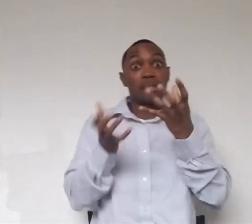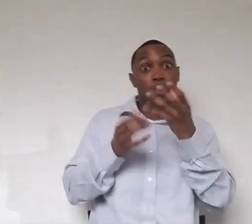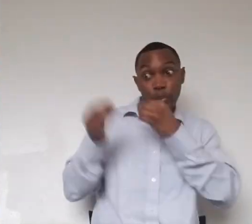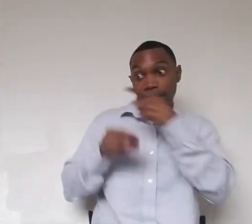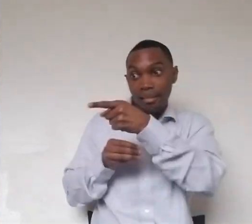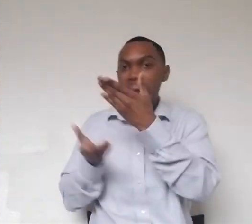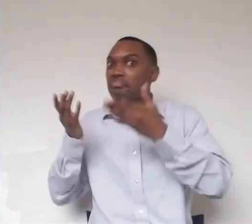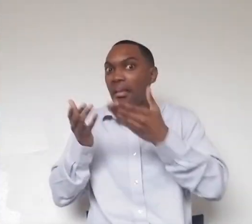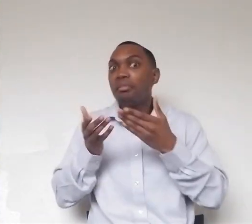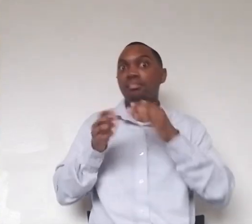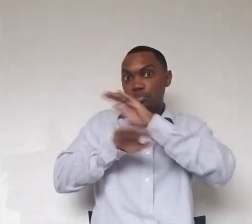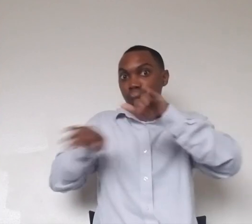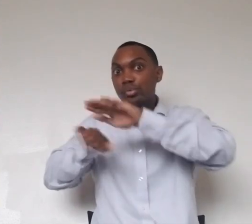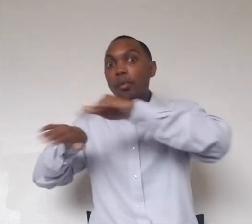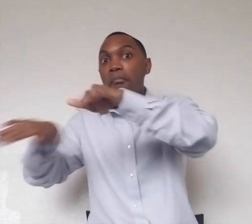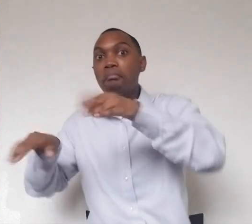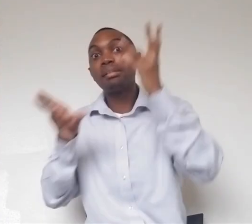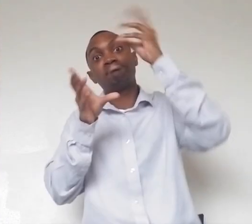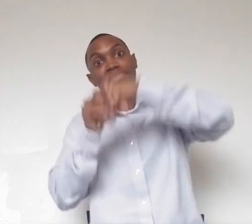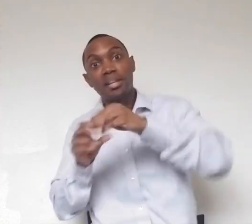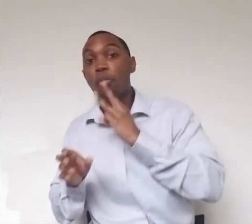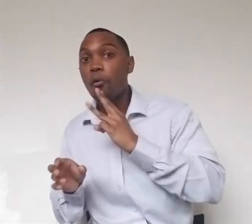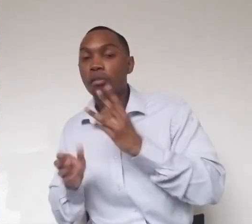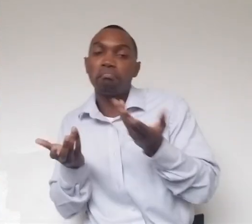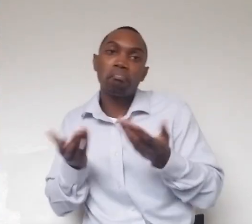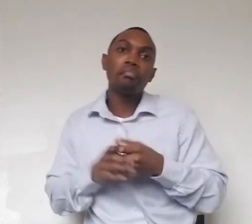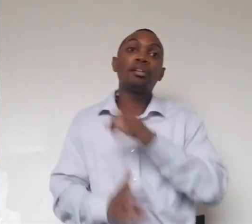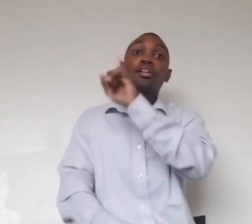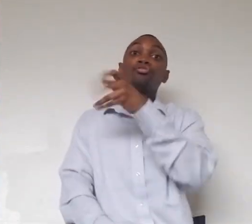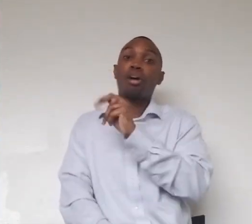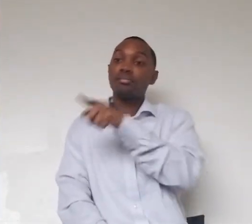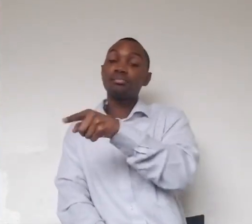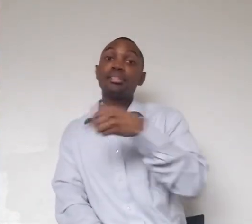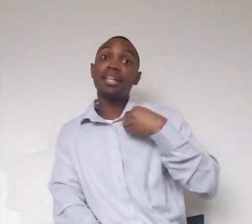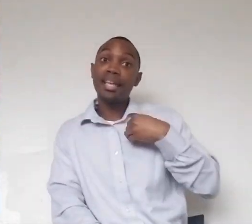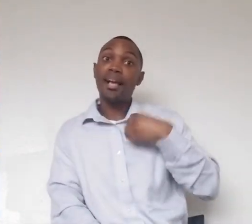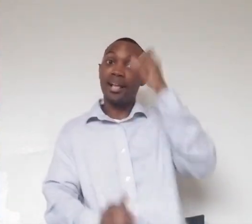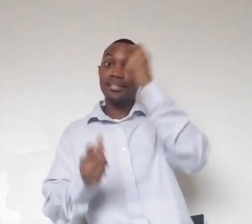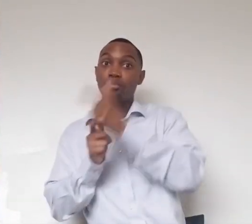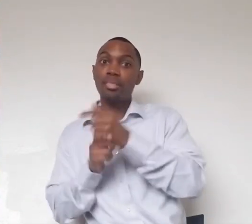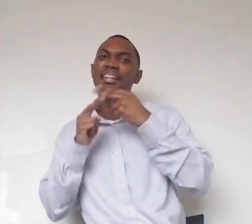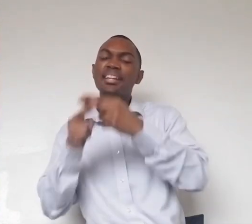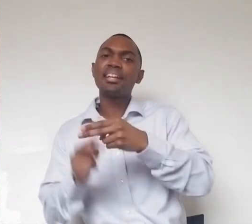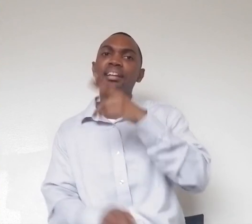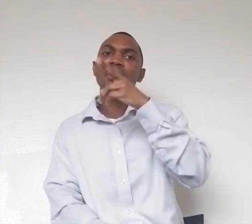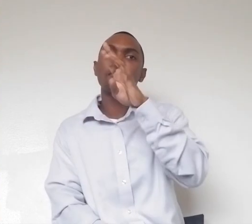be reason enough to go for a swim. John actually has a brother named Baruti, who I believe lives at the Calgary Zoo.